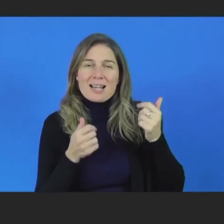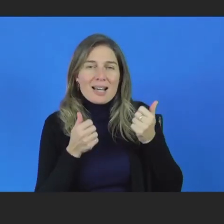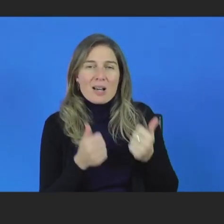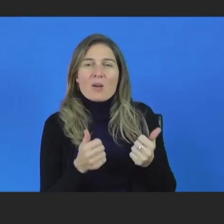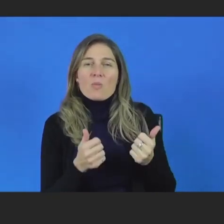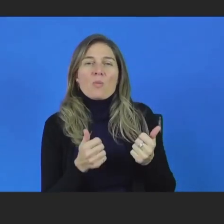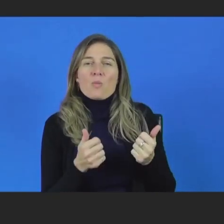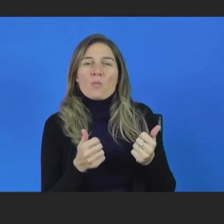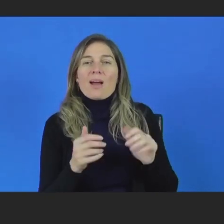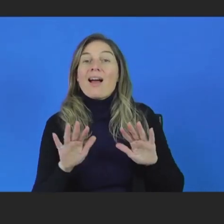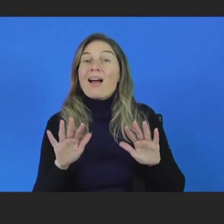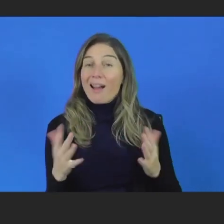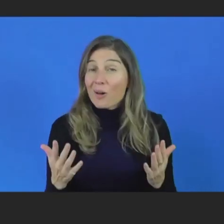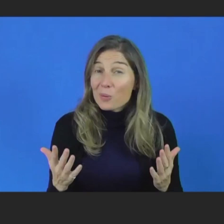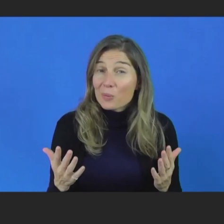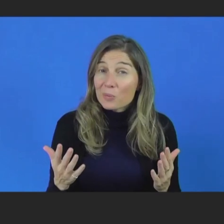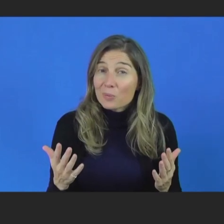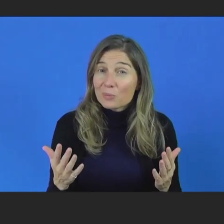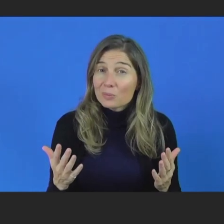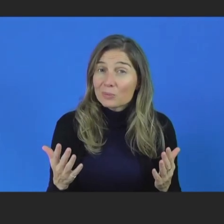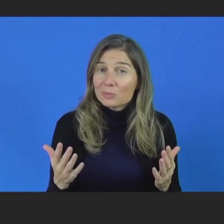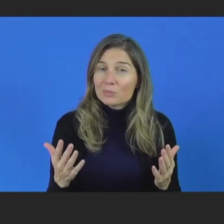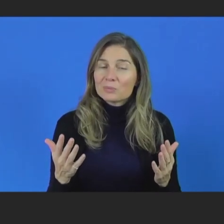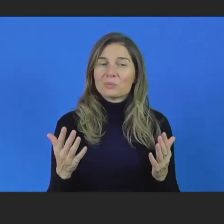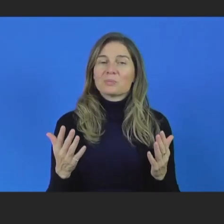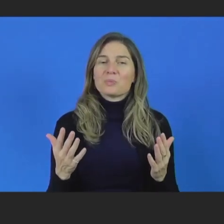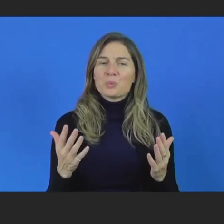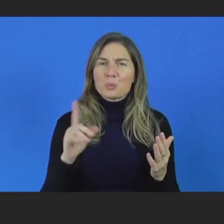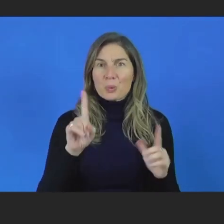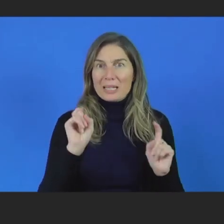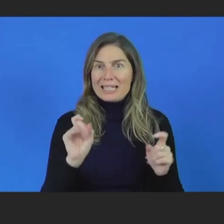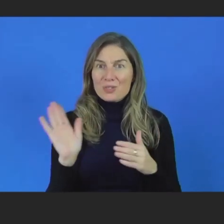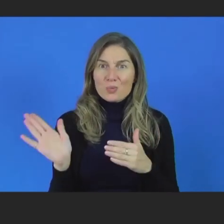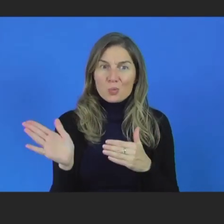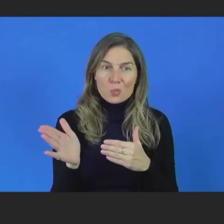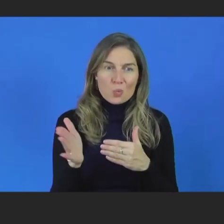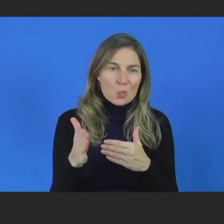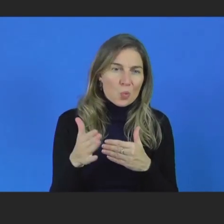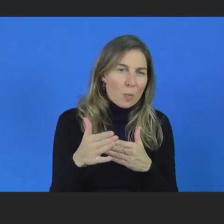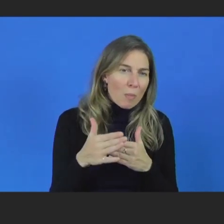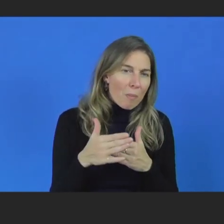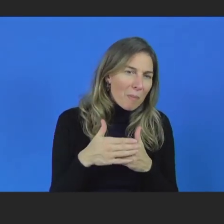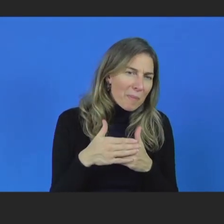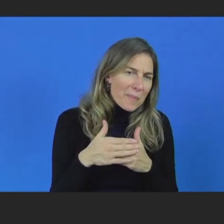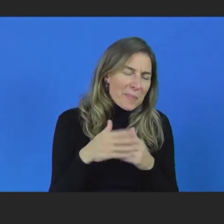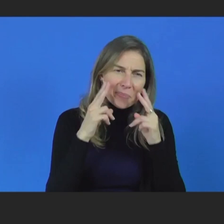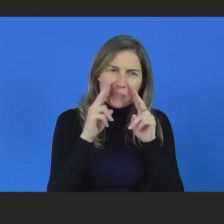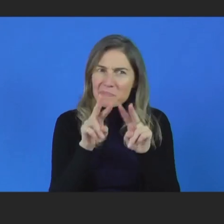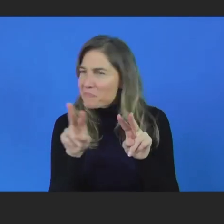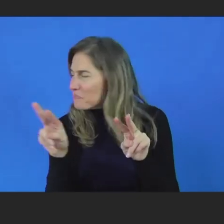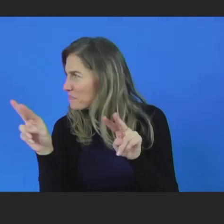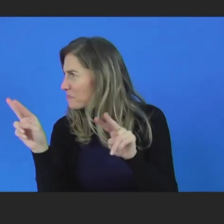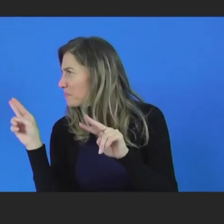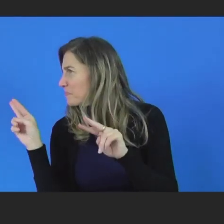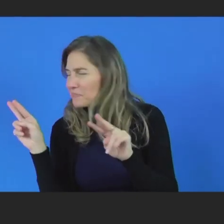And so as we wrap up, I'm just going look around virtual audience and see if there's any other